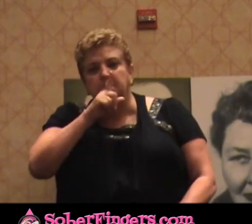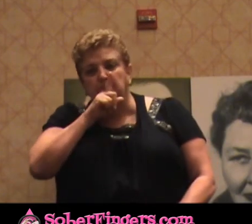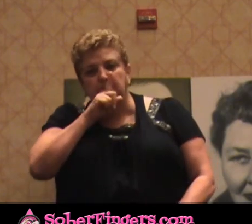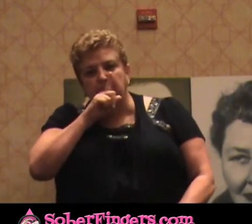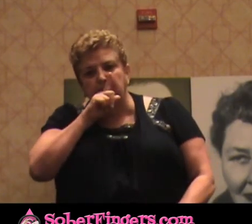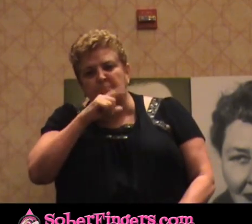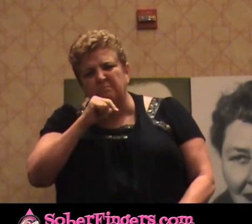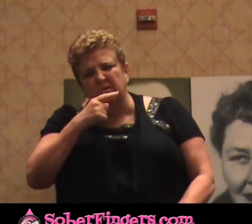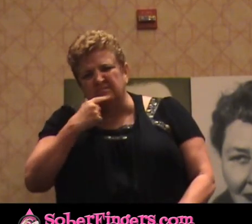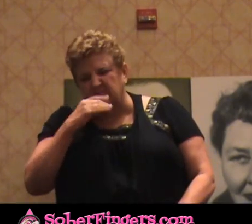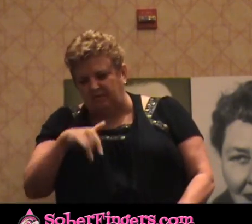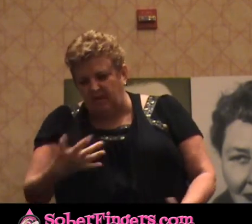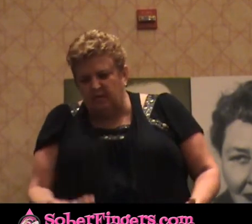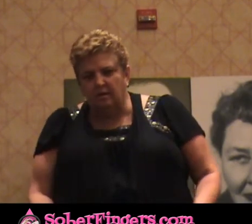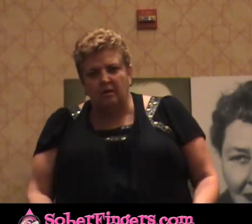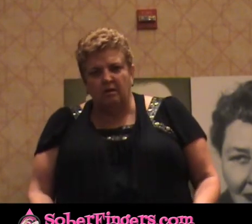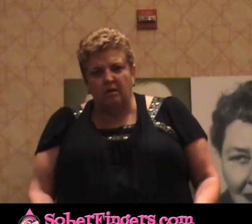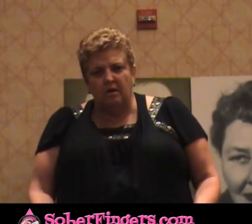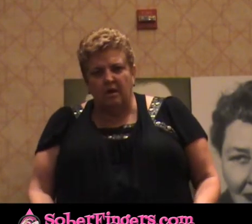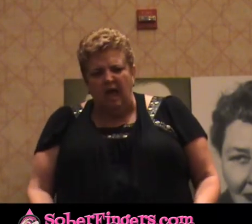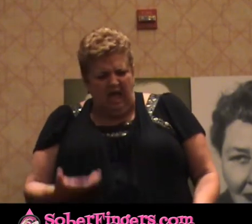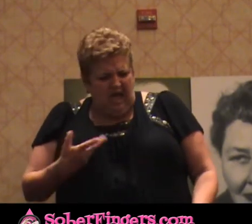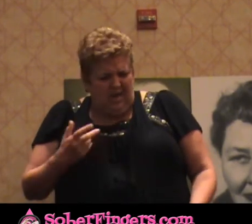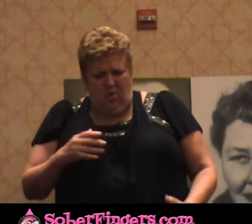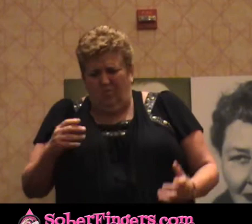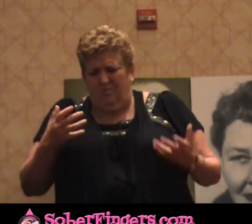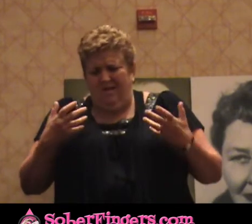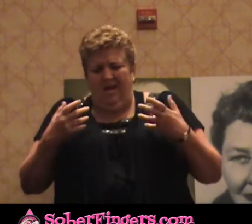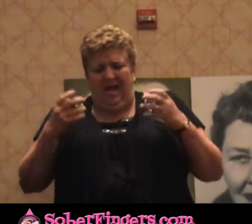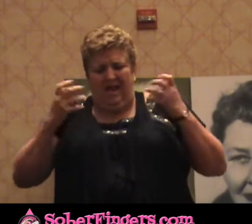I don't wake up with a stranger in the morning and go, oh my goodness, I need help.